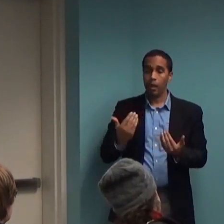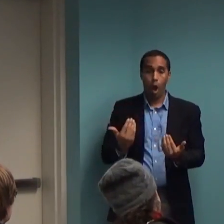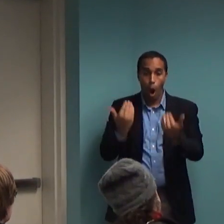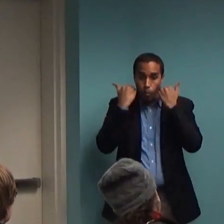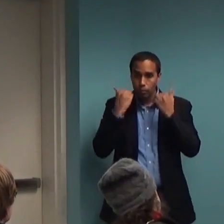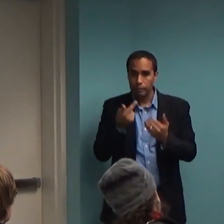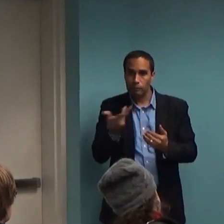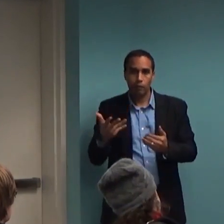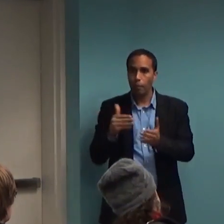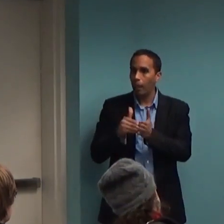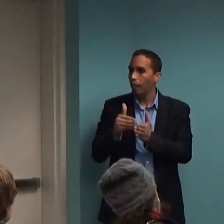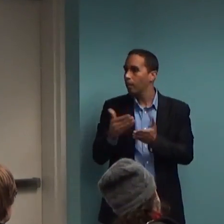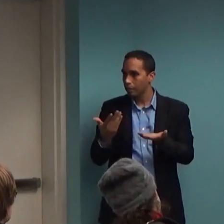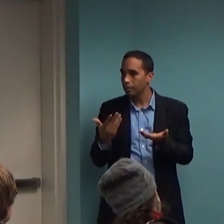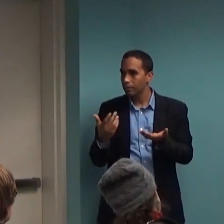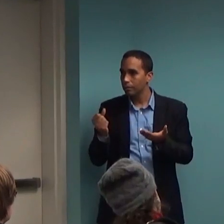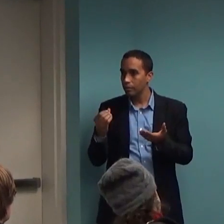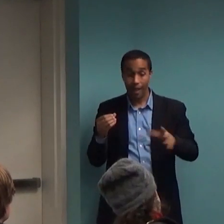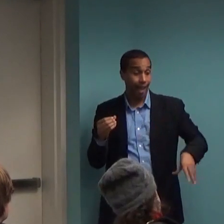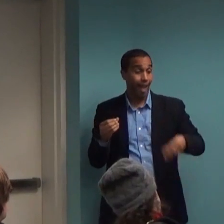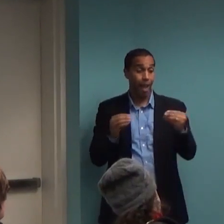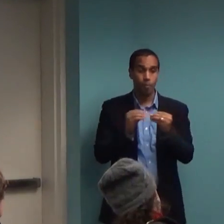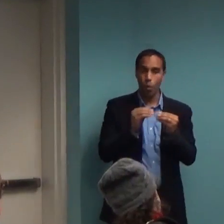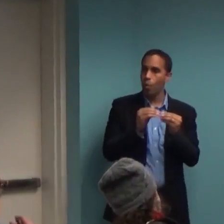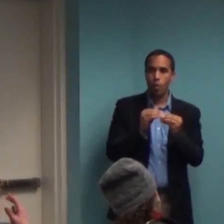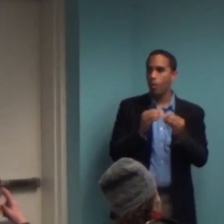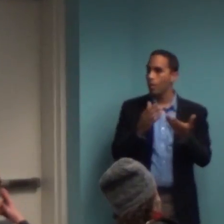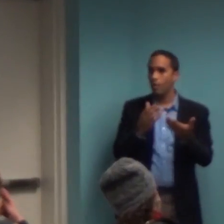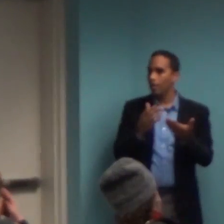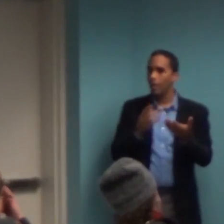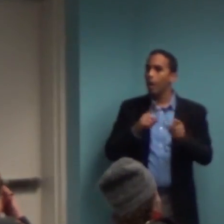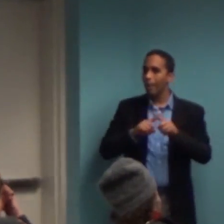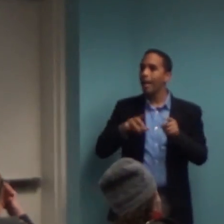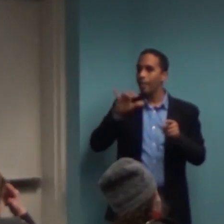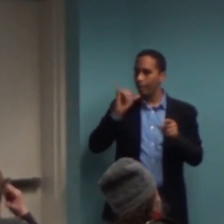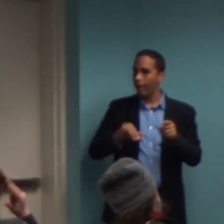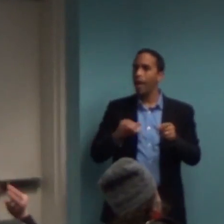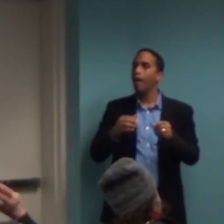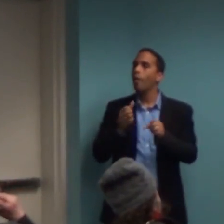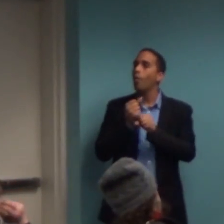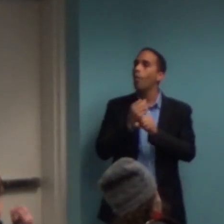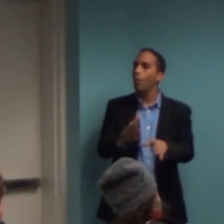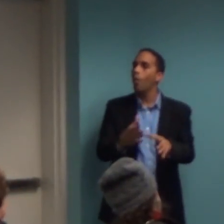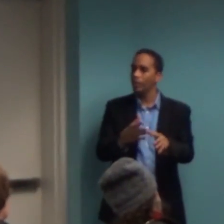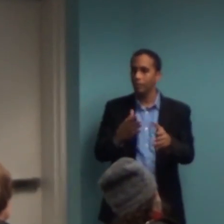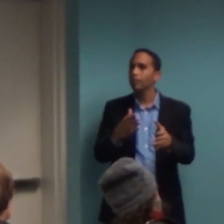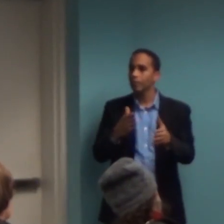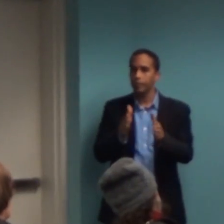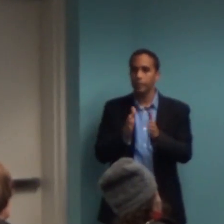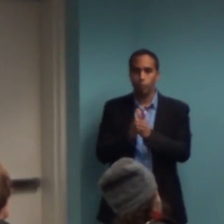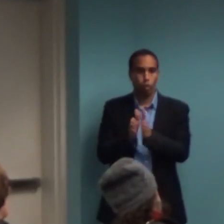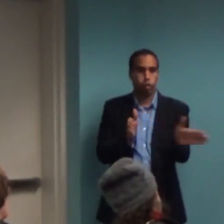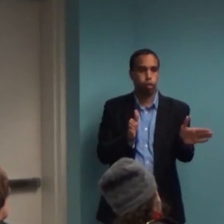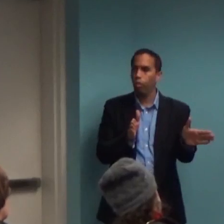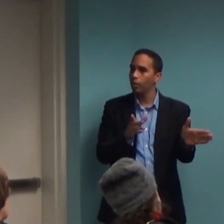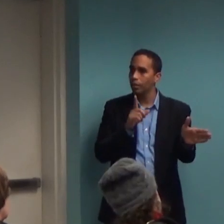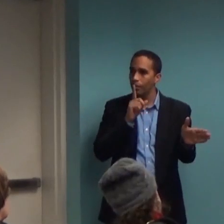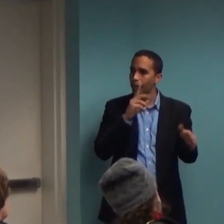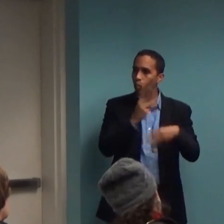And so that's where there's that gap methodologically. But statistically, yeah, the trend line does tend to kind of